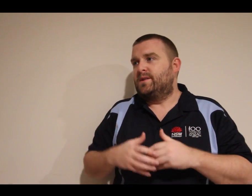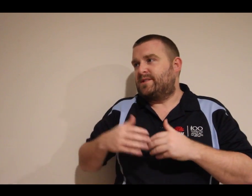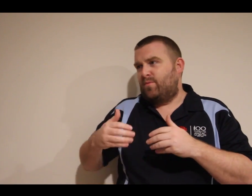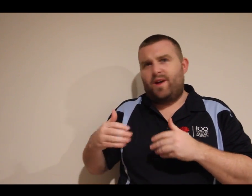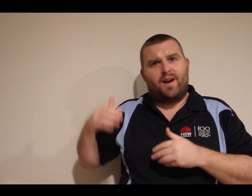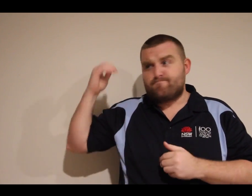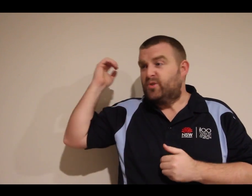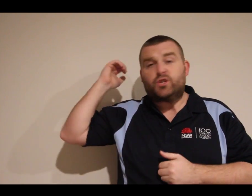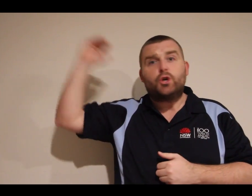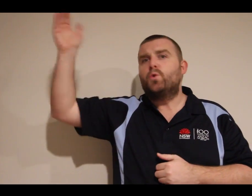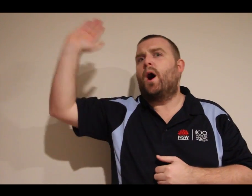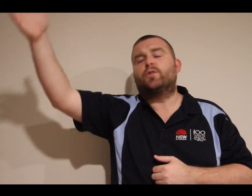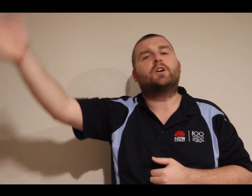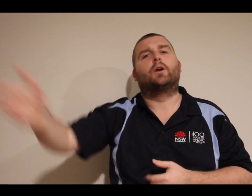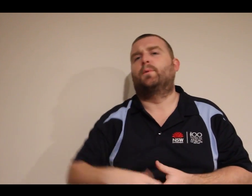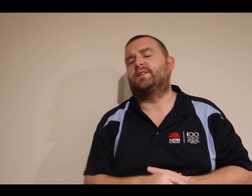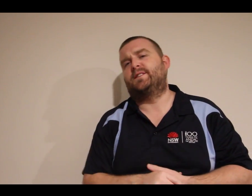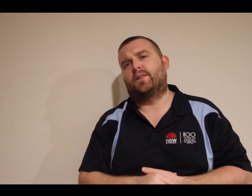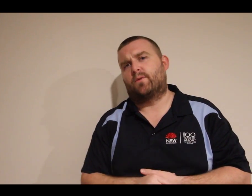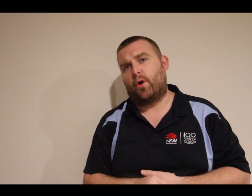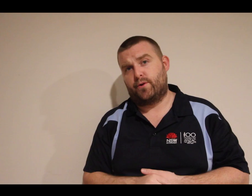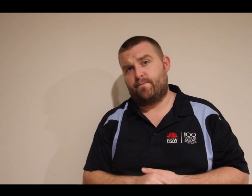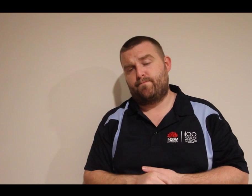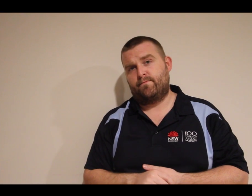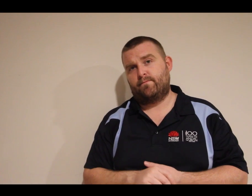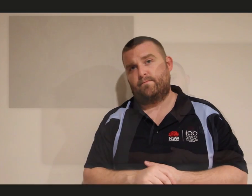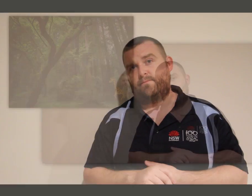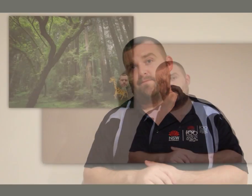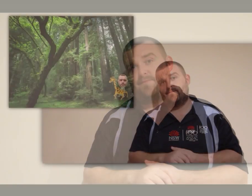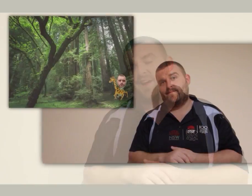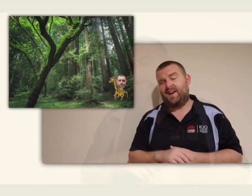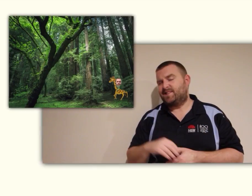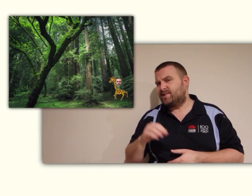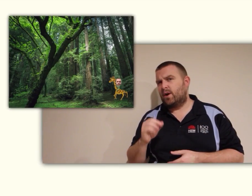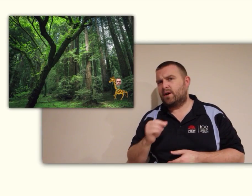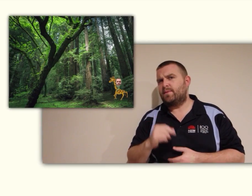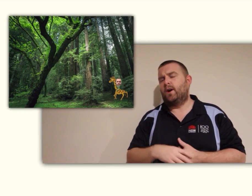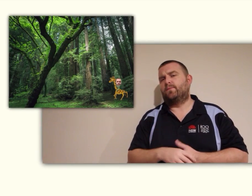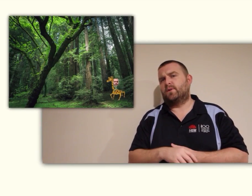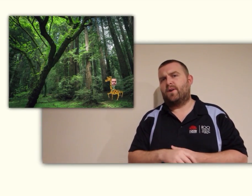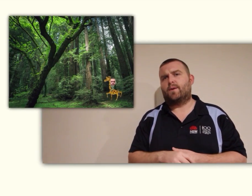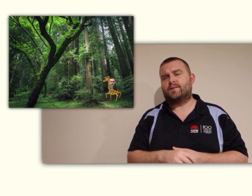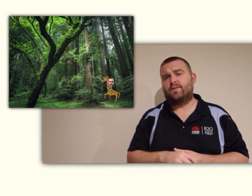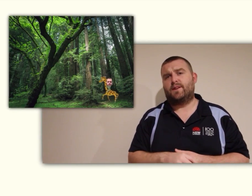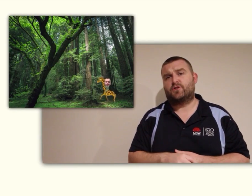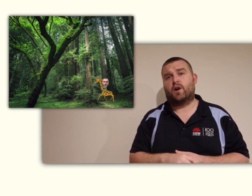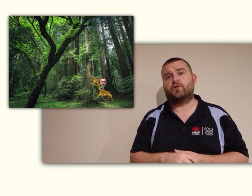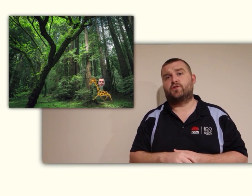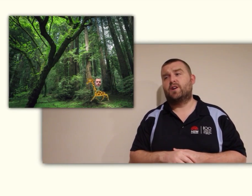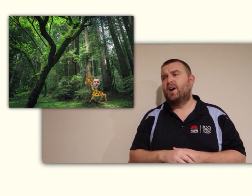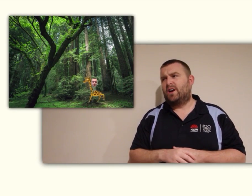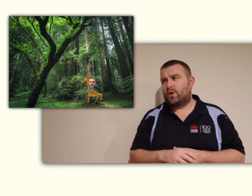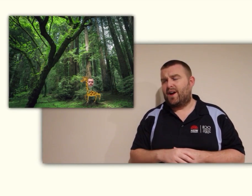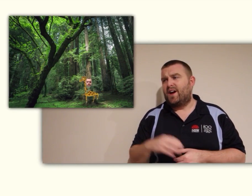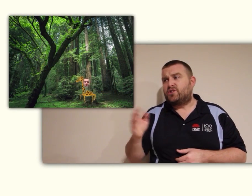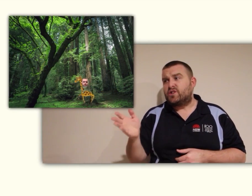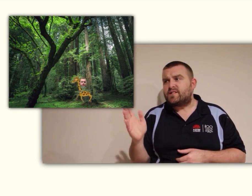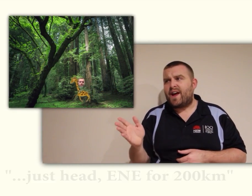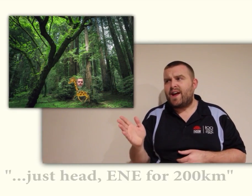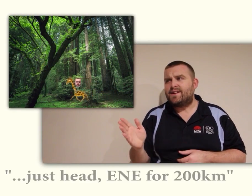go somewhere 200 kilometers down the road. It's not going to be helpful if I receive the instructions. Look, just